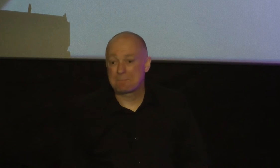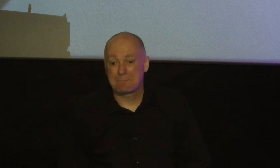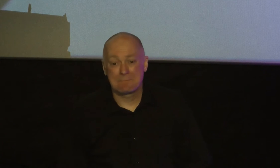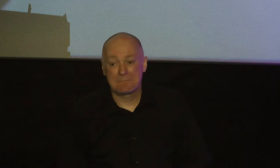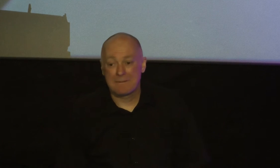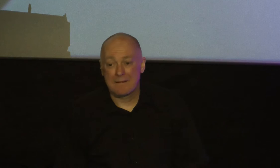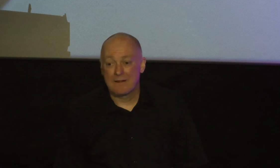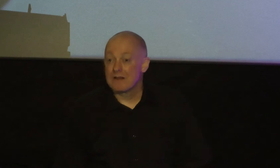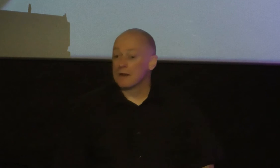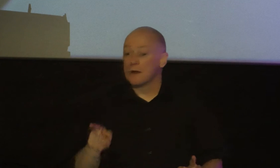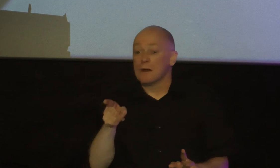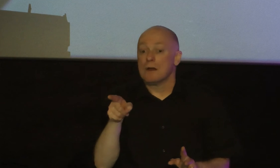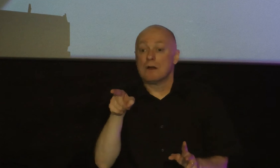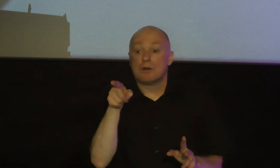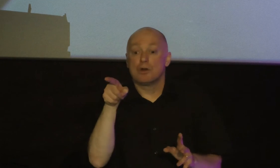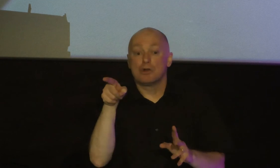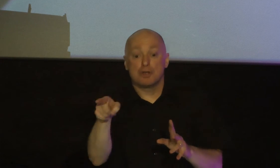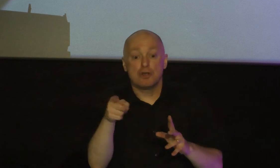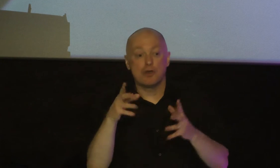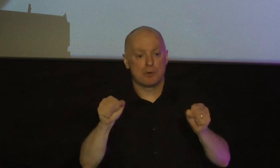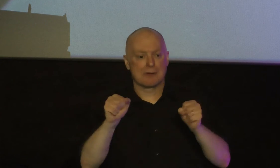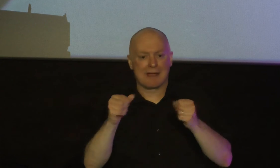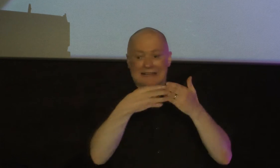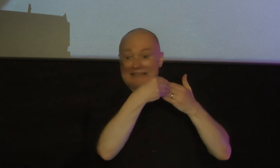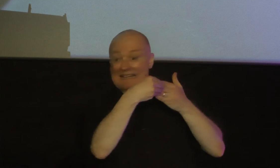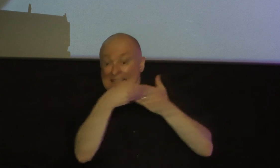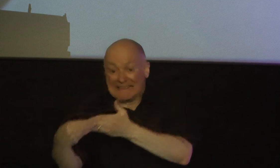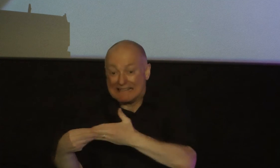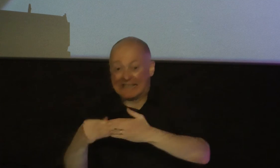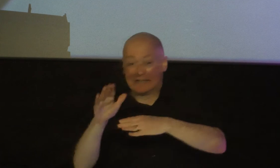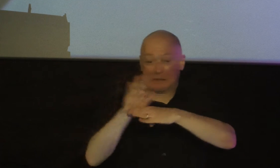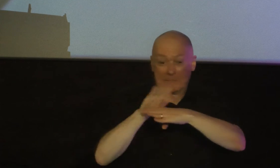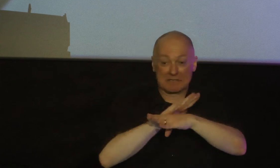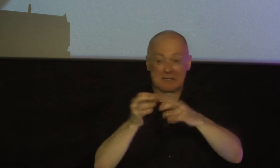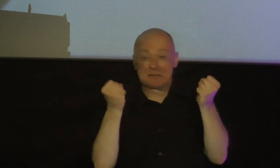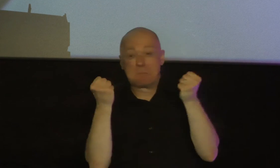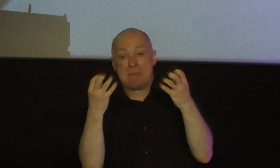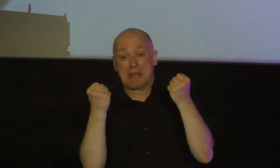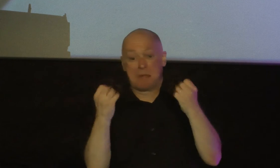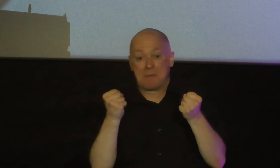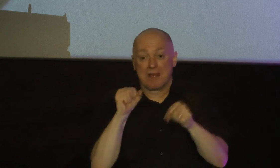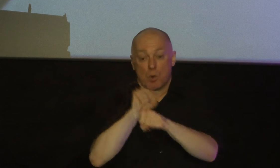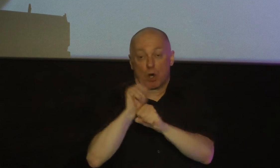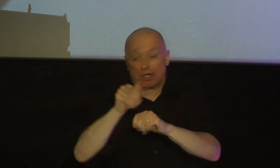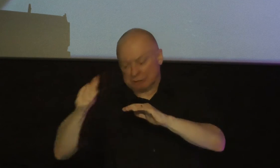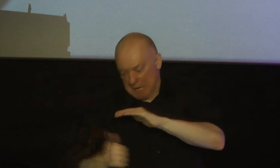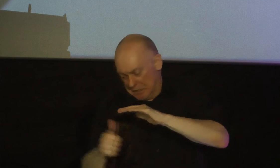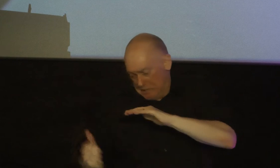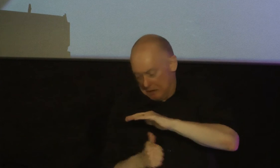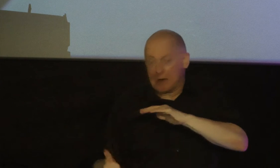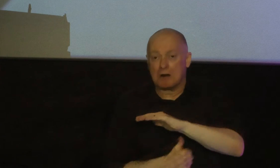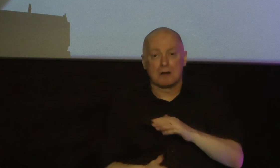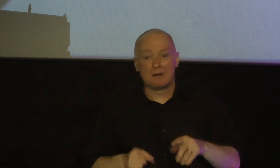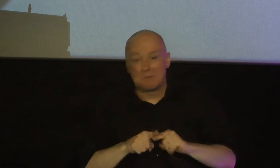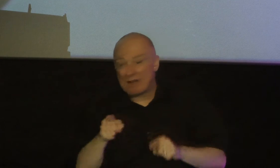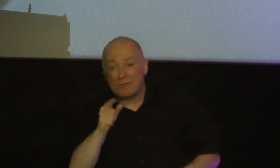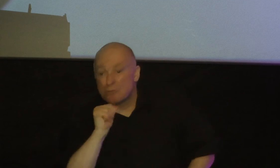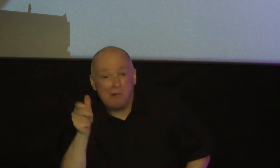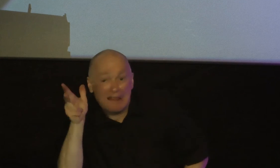you can lead a multi-million dollar organization with hundreds of employees under your direction but if you don't know what it means to be quick to listen and slow to